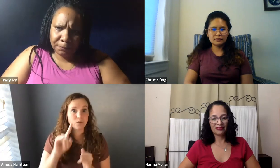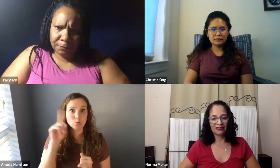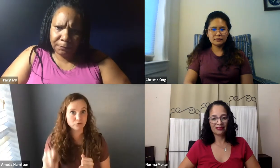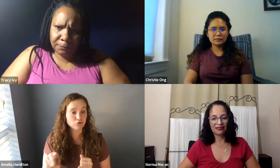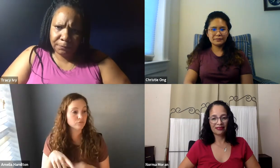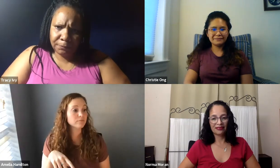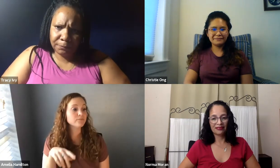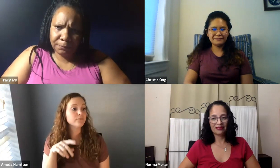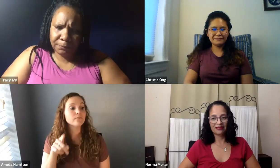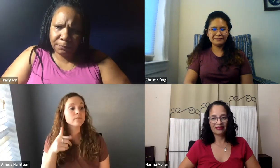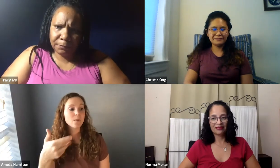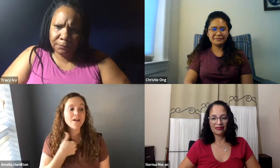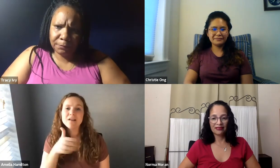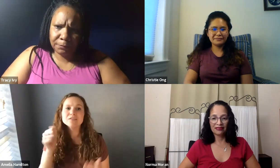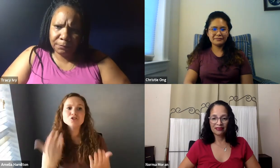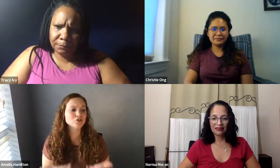All right. It seems like this might be our last question.